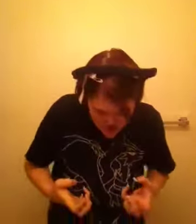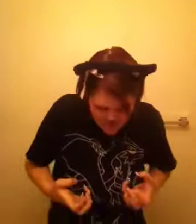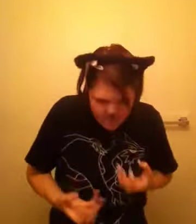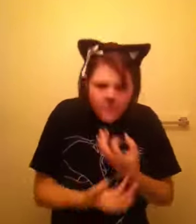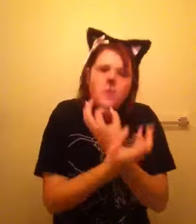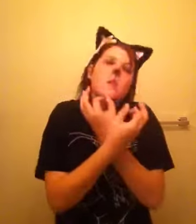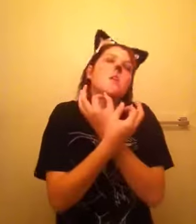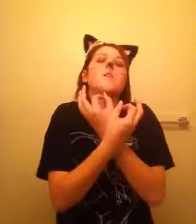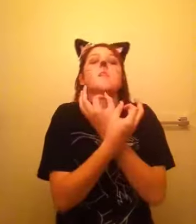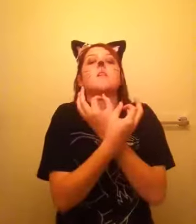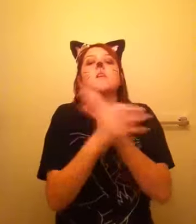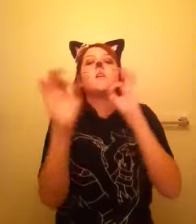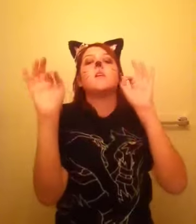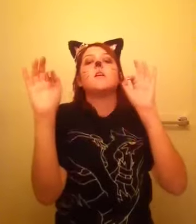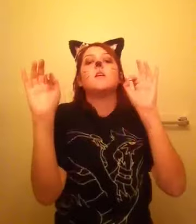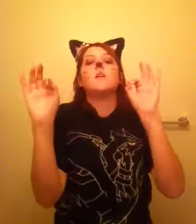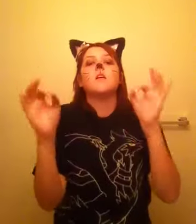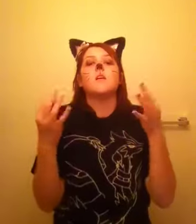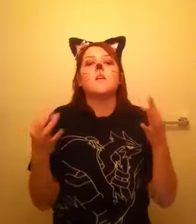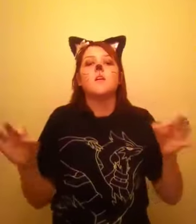to get out.